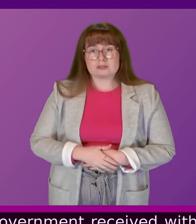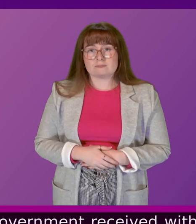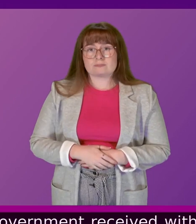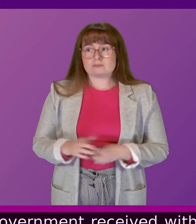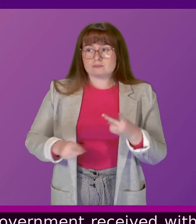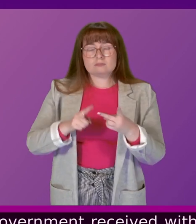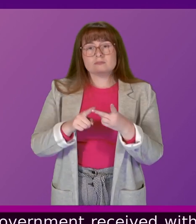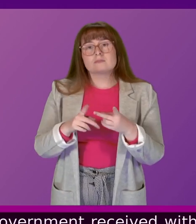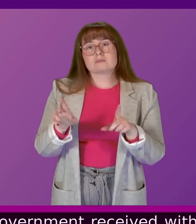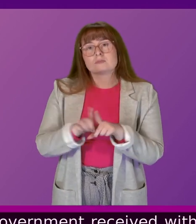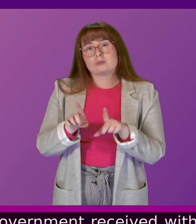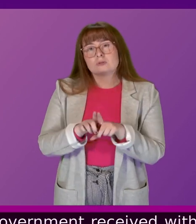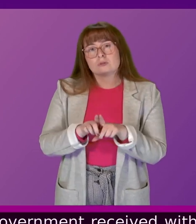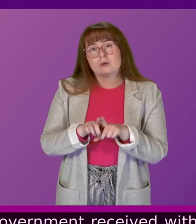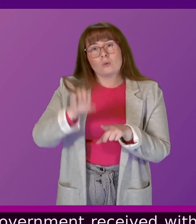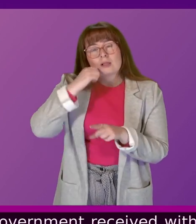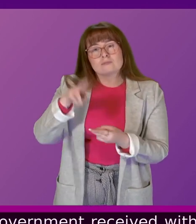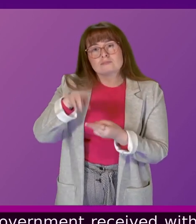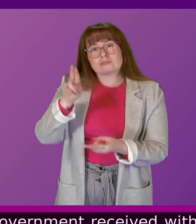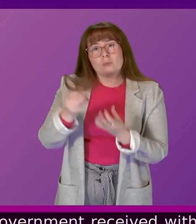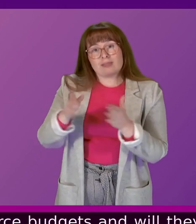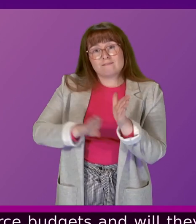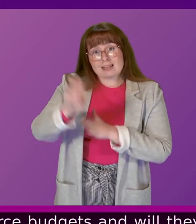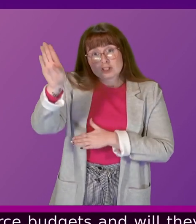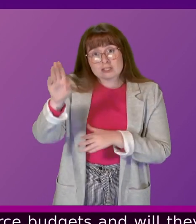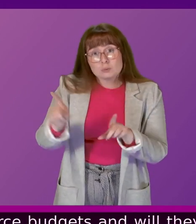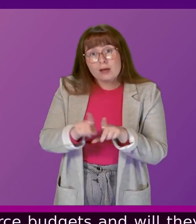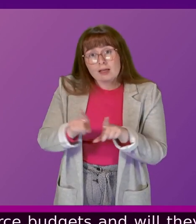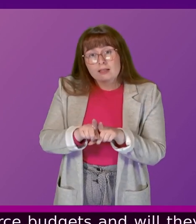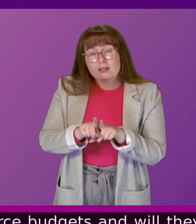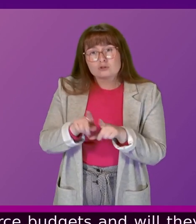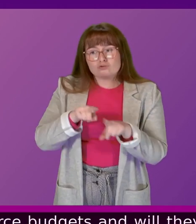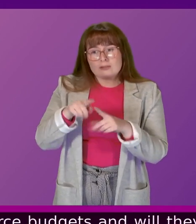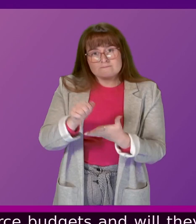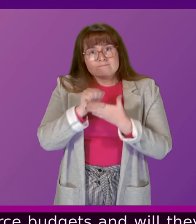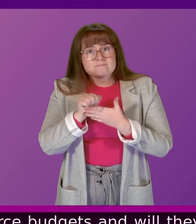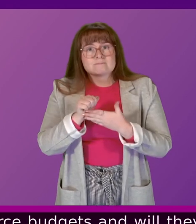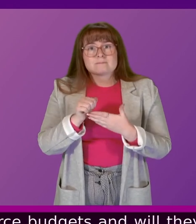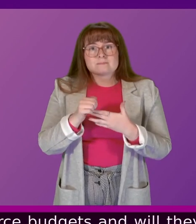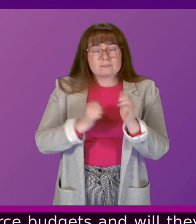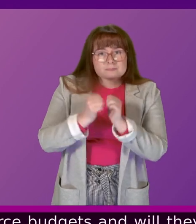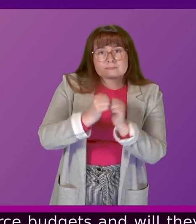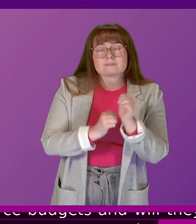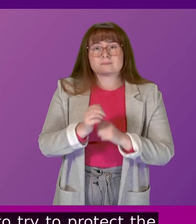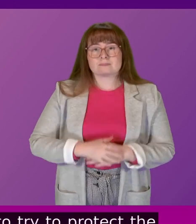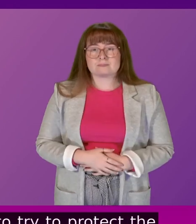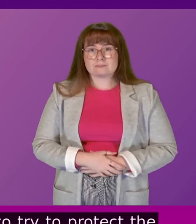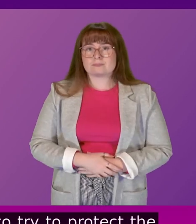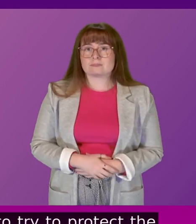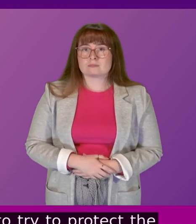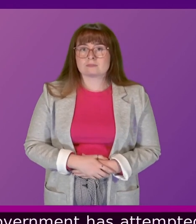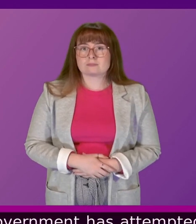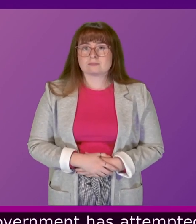Will they at least increase with inflation to try to protect the investment that the Scottish Government is attempting to do? Cabinet Secretary.